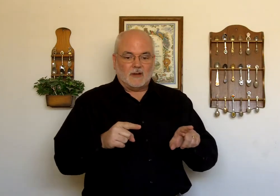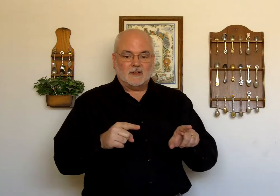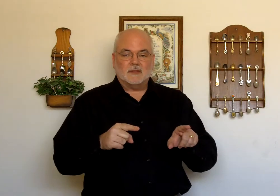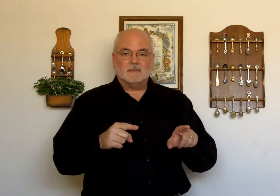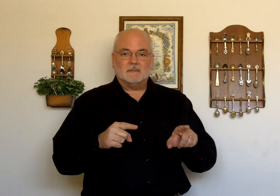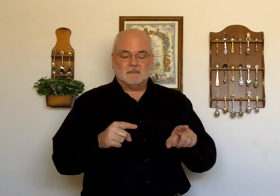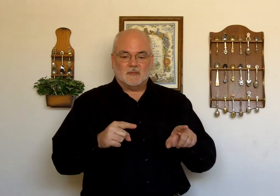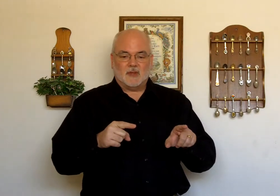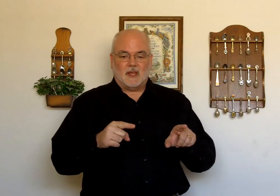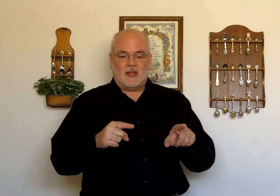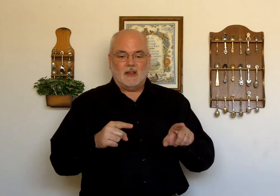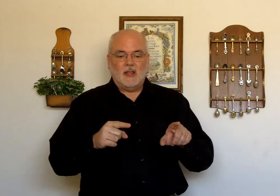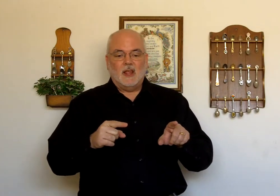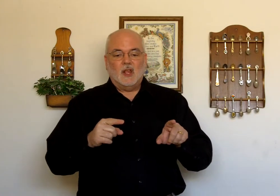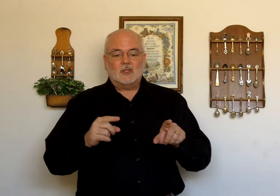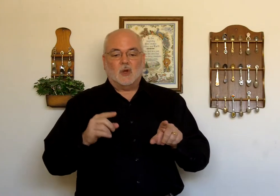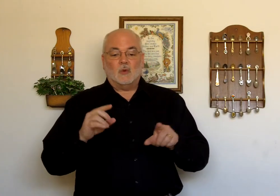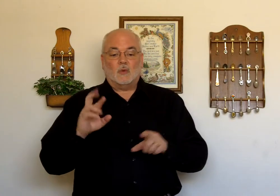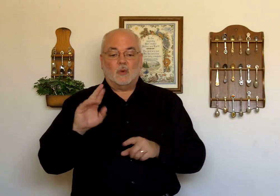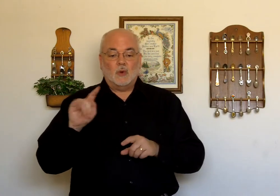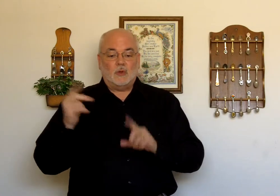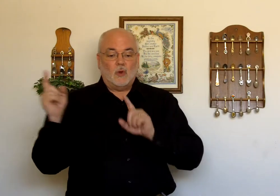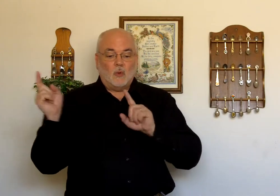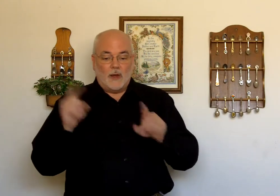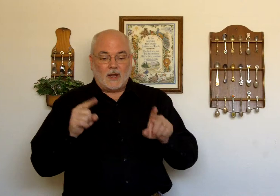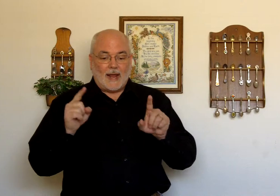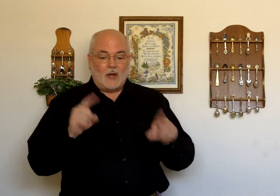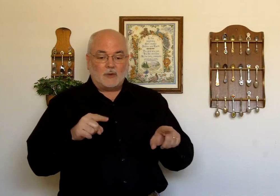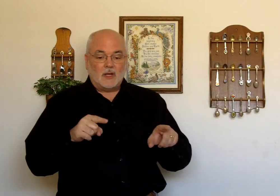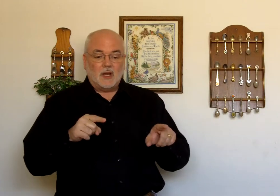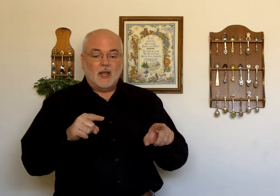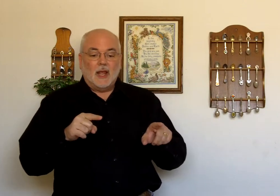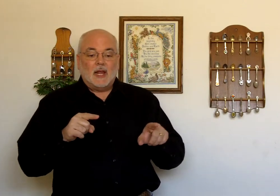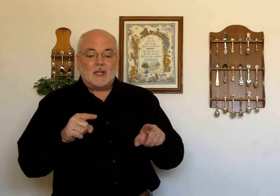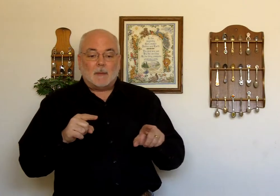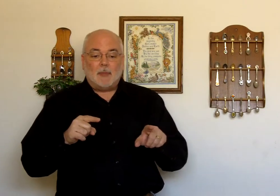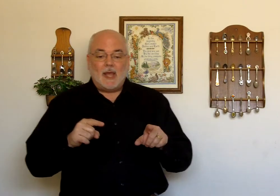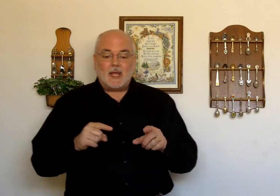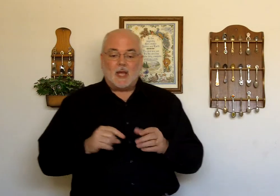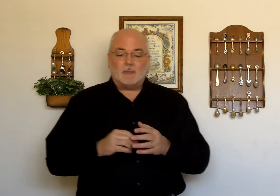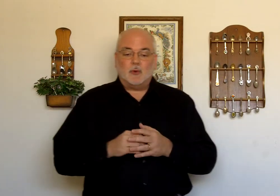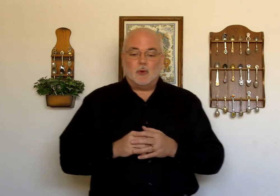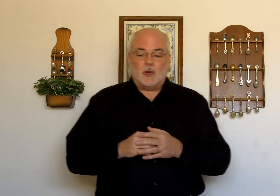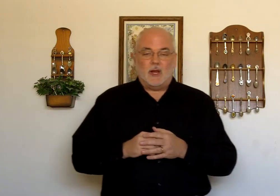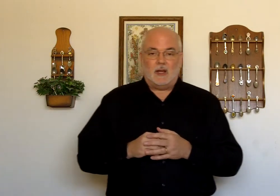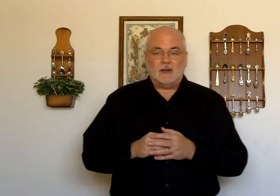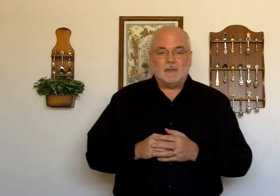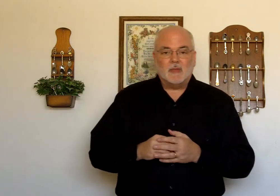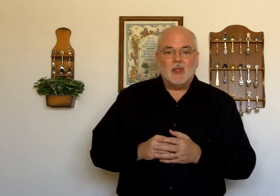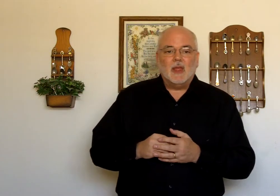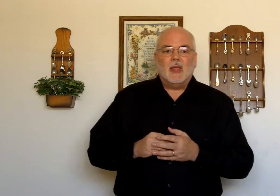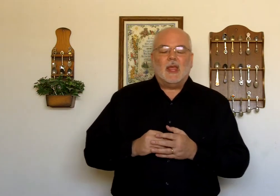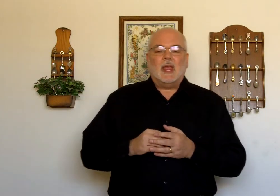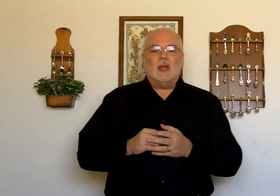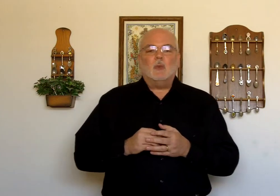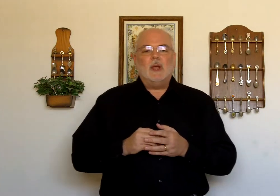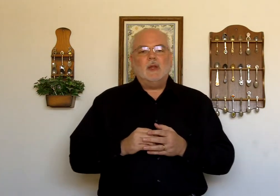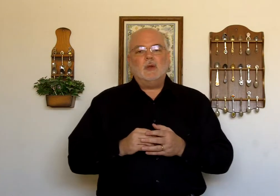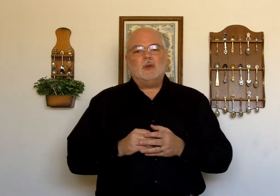Okay? So, Ruth went out to pick up green. And we can do